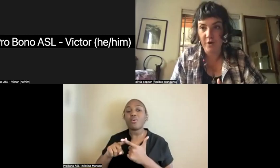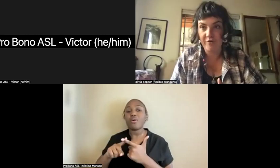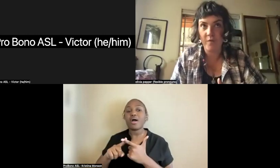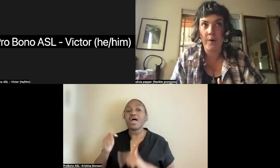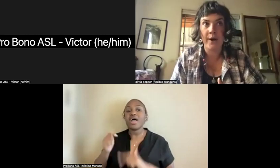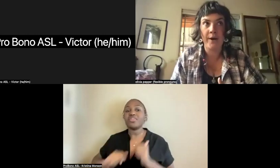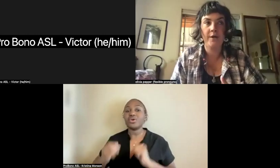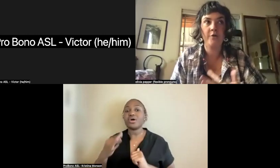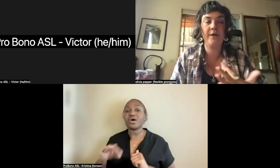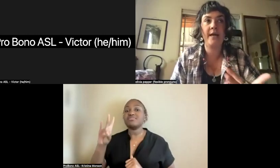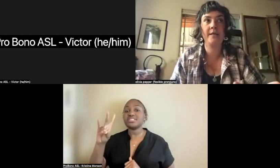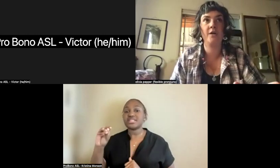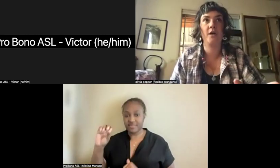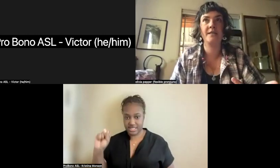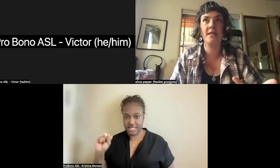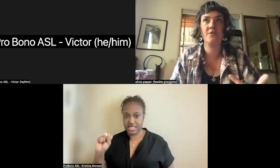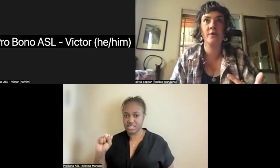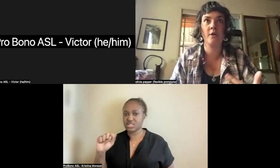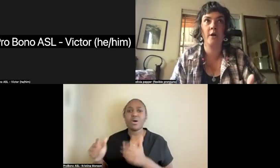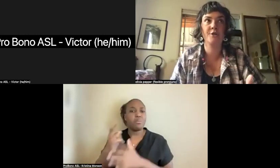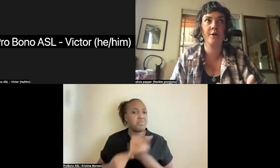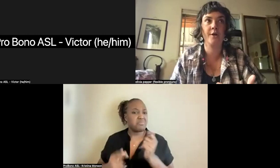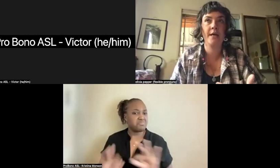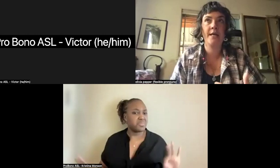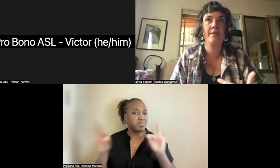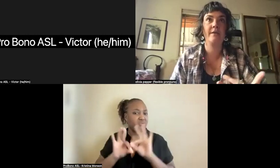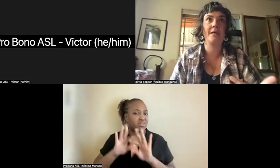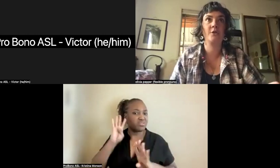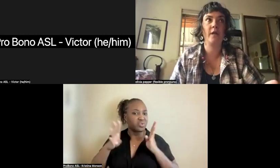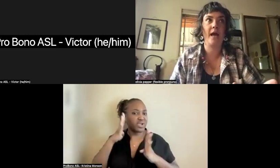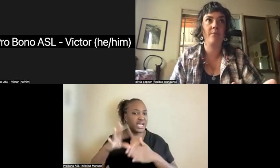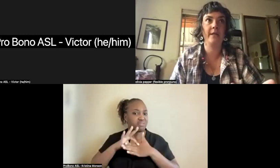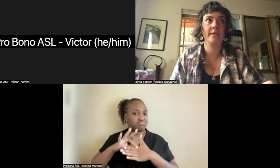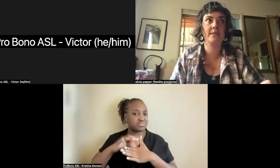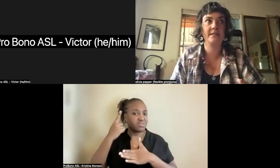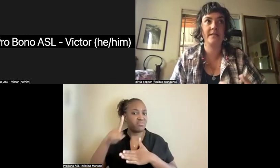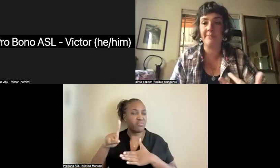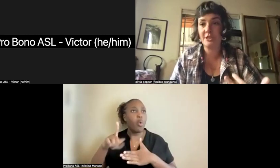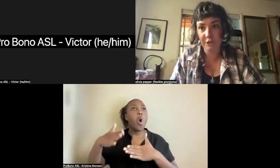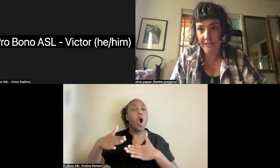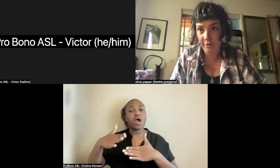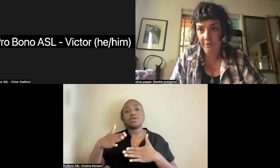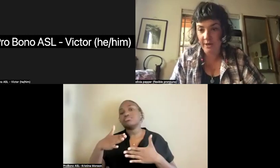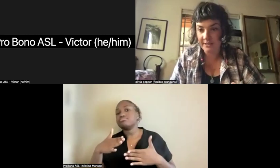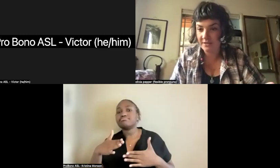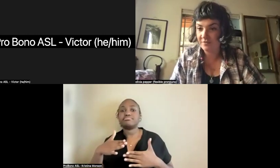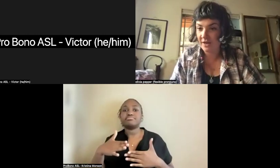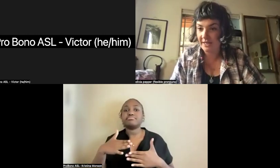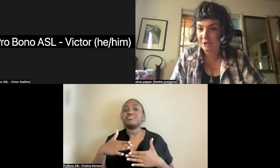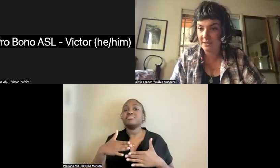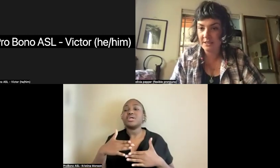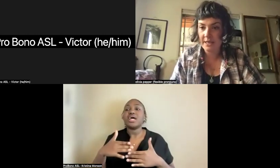important for creating the context for larger theatrical happenings that demonstrate human rights